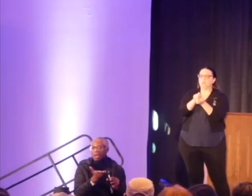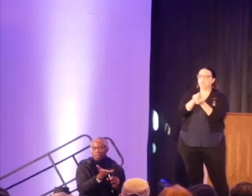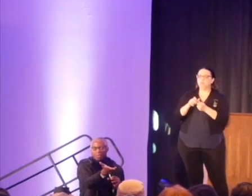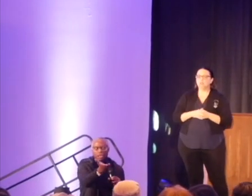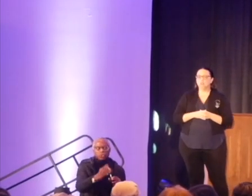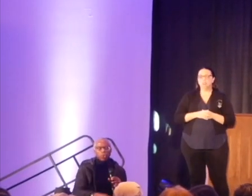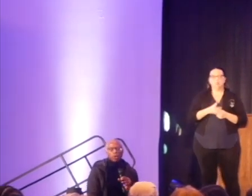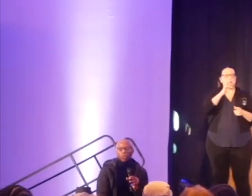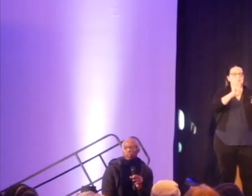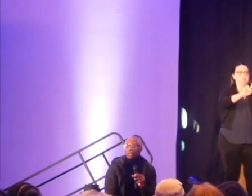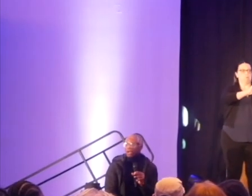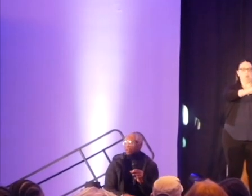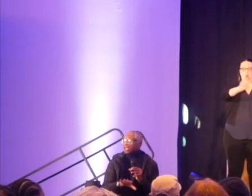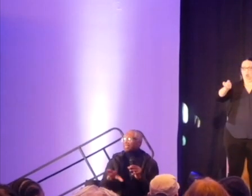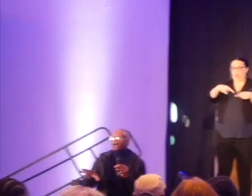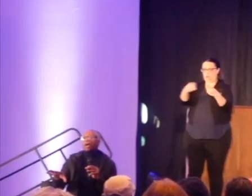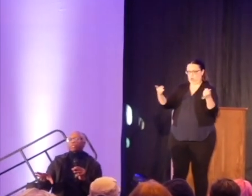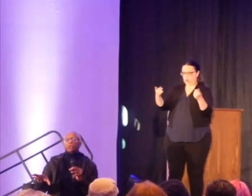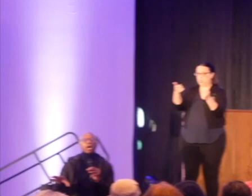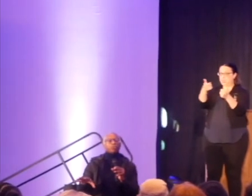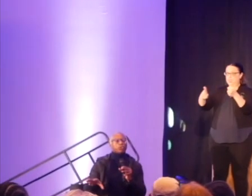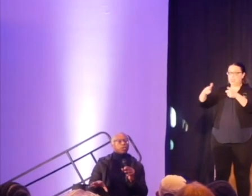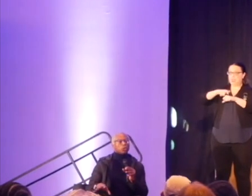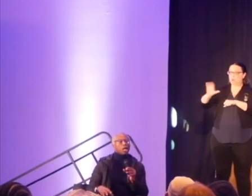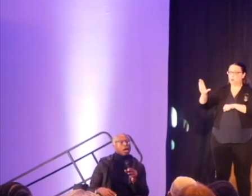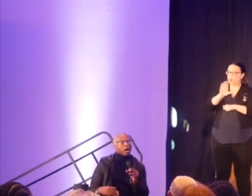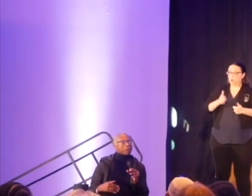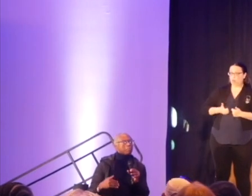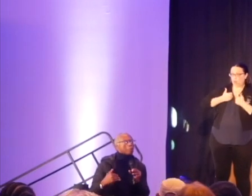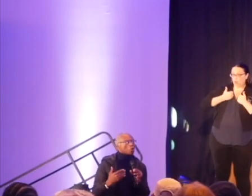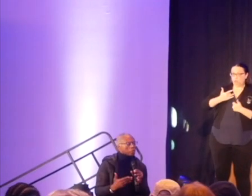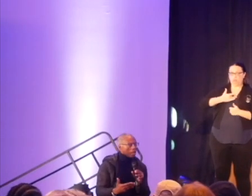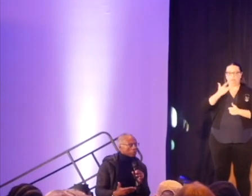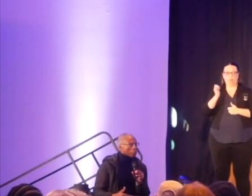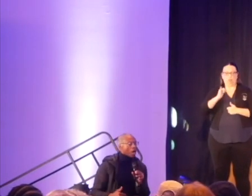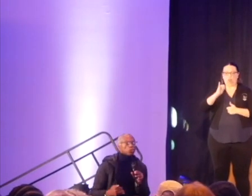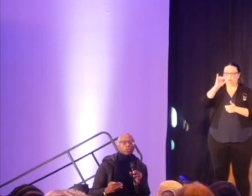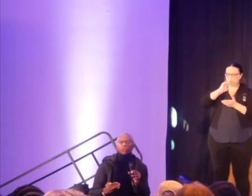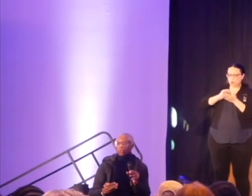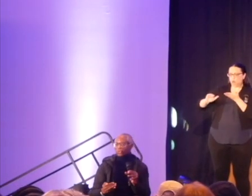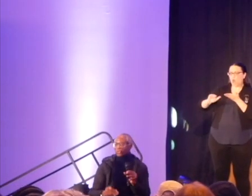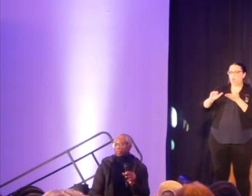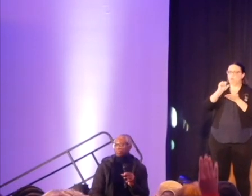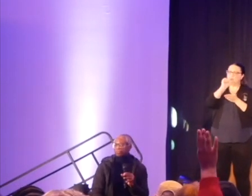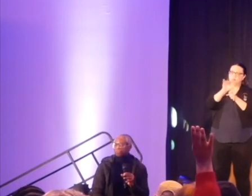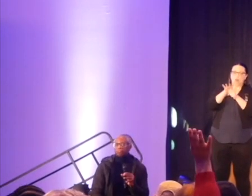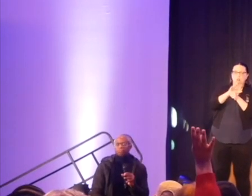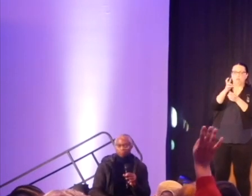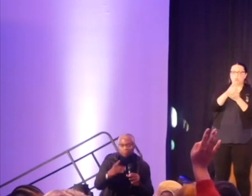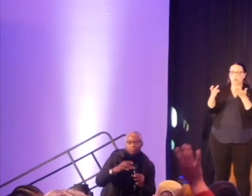So, let me ask you all a question. Are there any times in your lives where you feel marginalized or under-resourced?